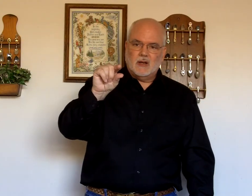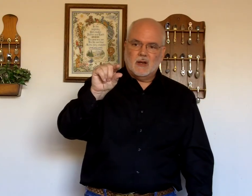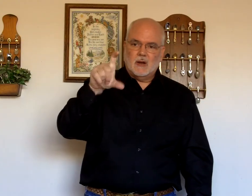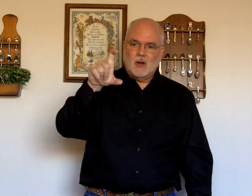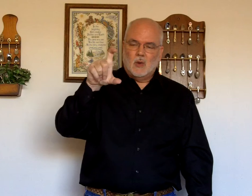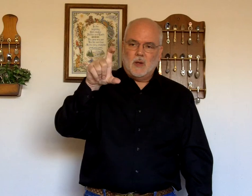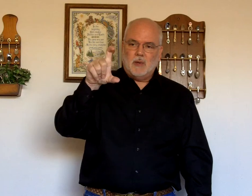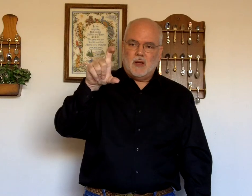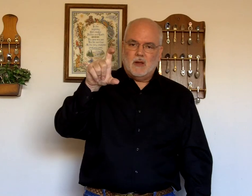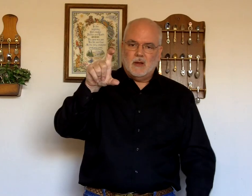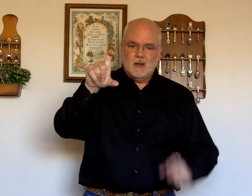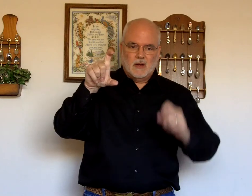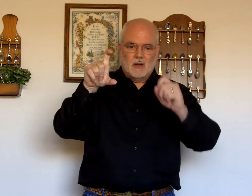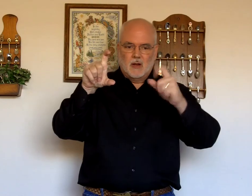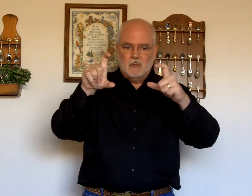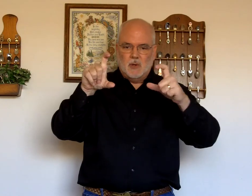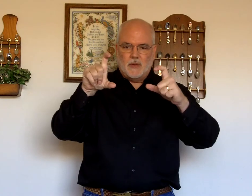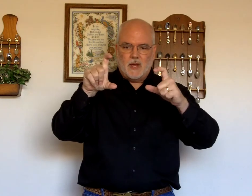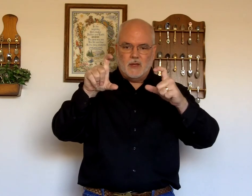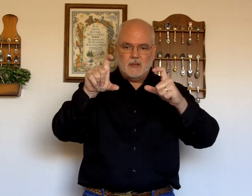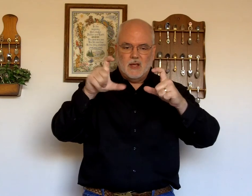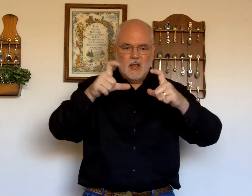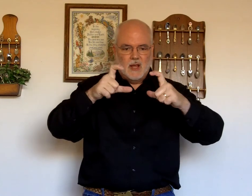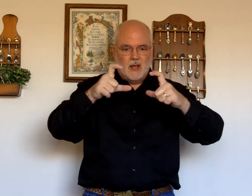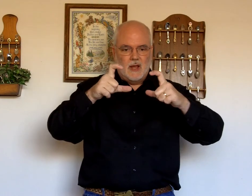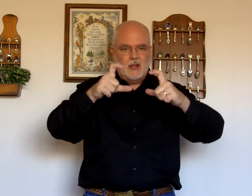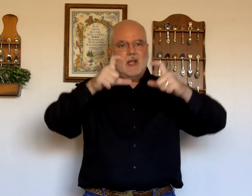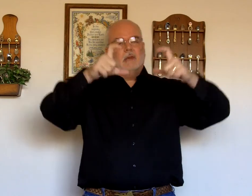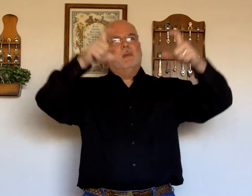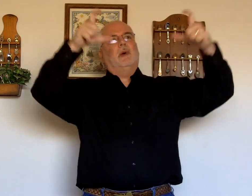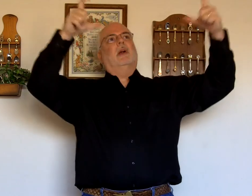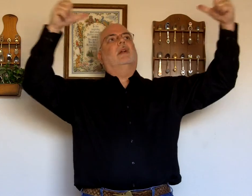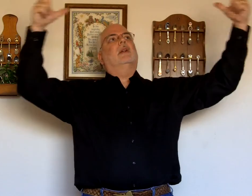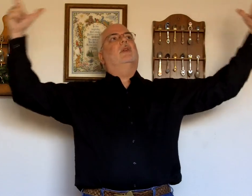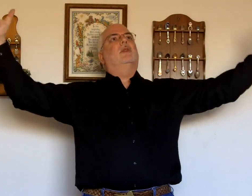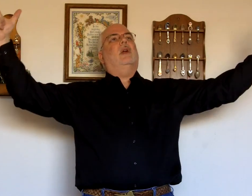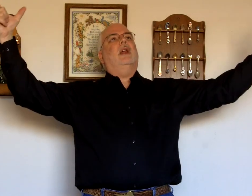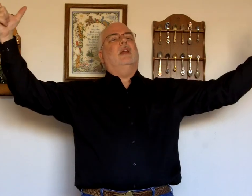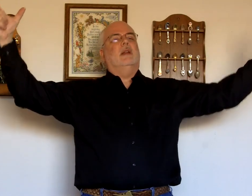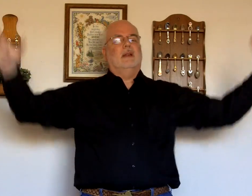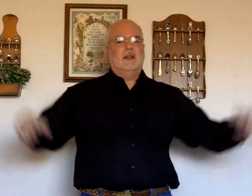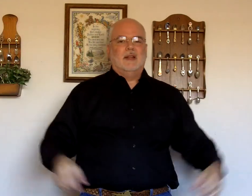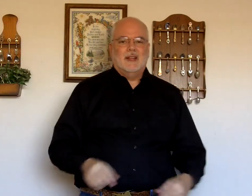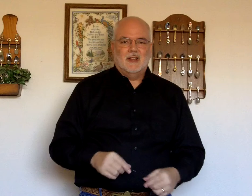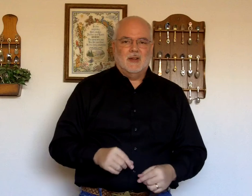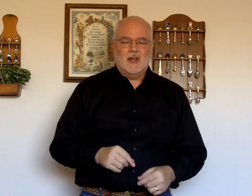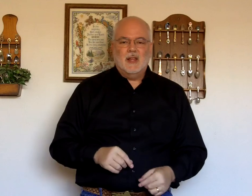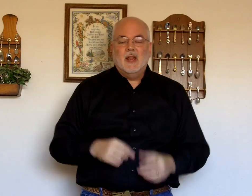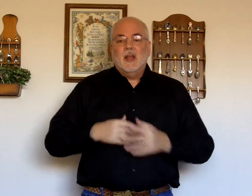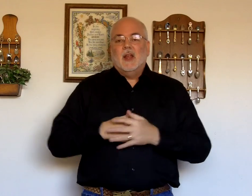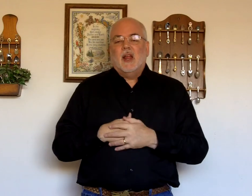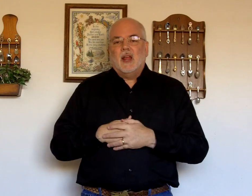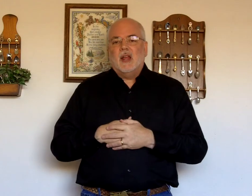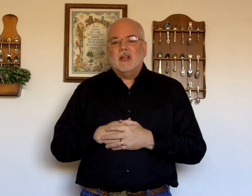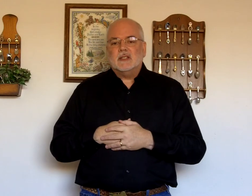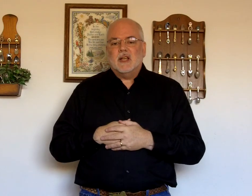Only big. On both hands. And they come apart. Great. Okay. It's.